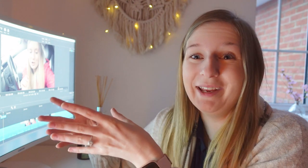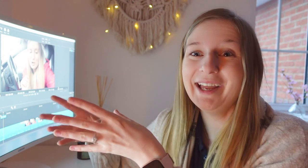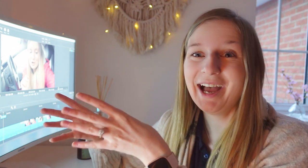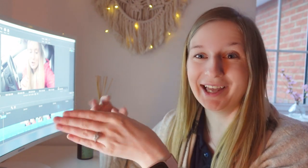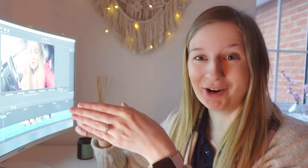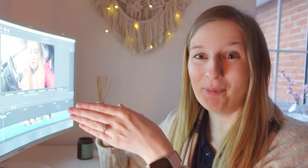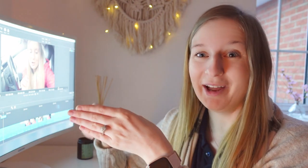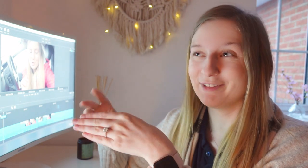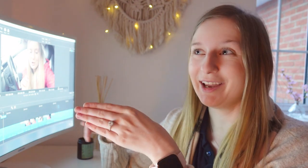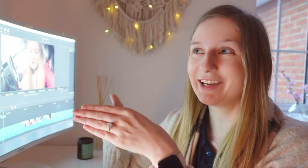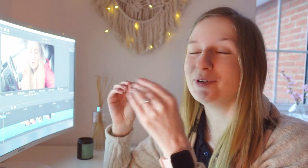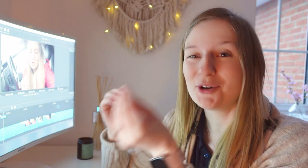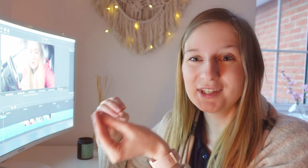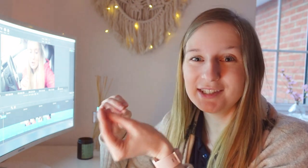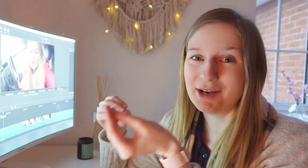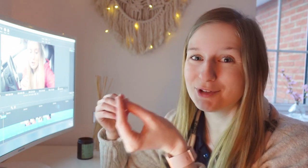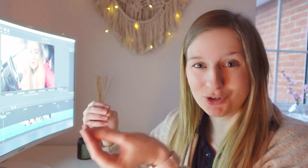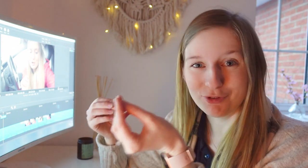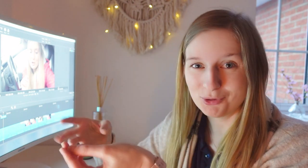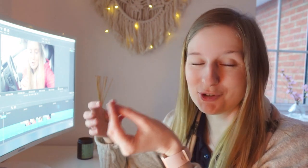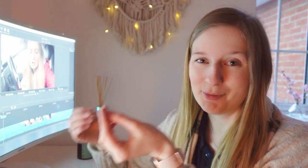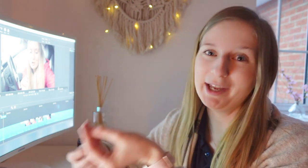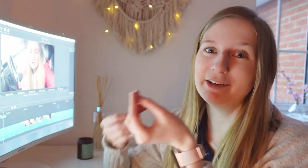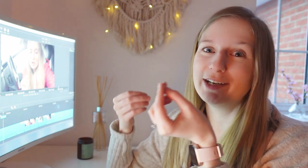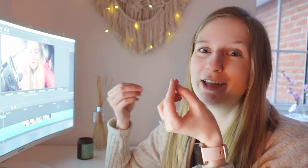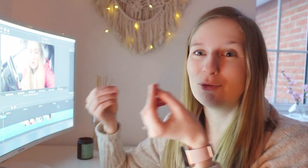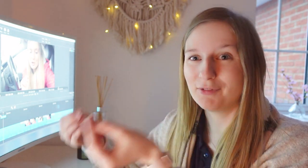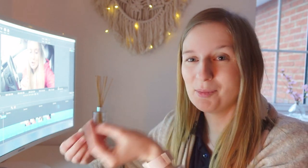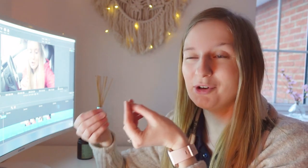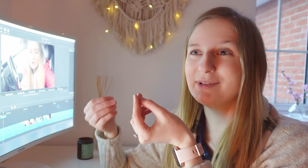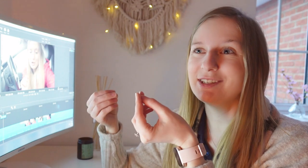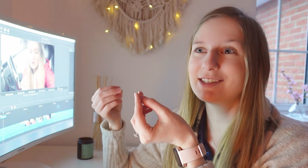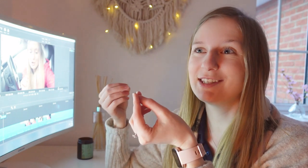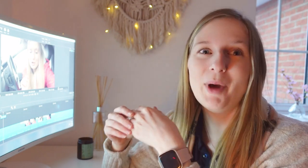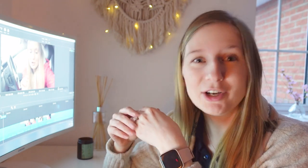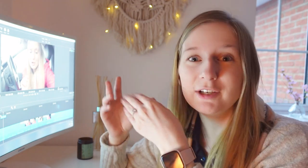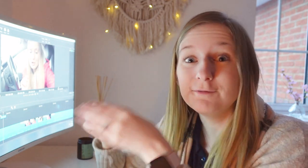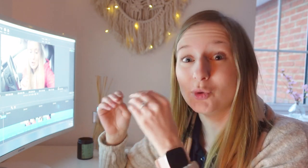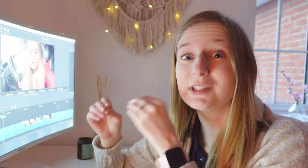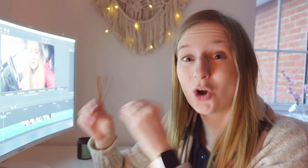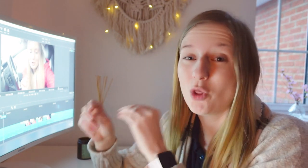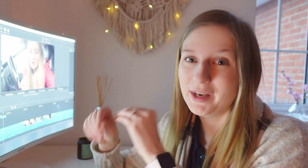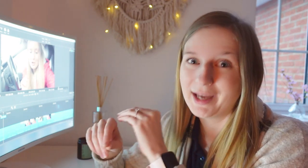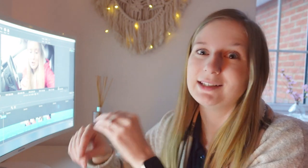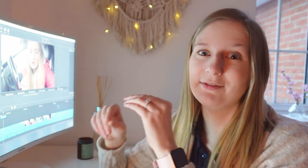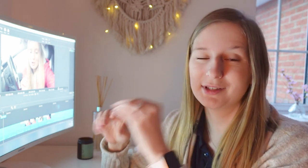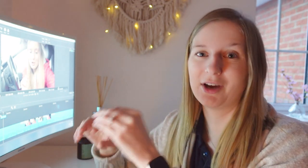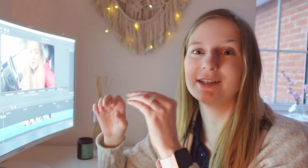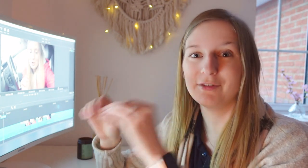a little bit of like because this day was so focused on my hearing and all of the appointments actually focusing on the negative sides of